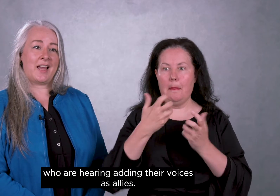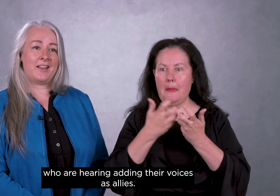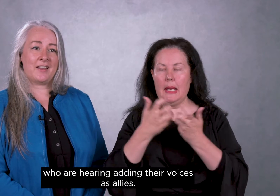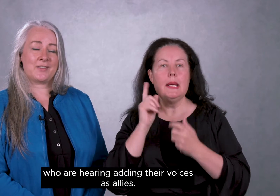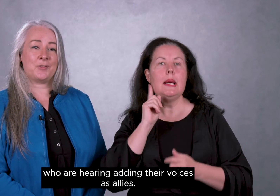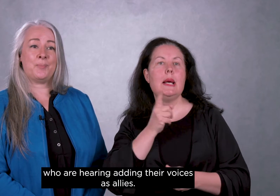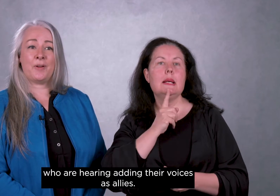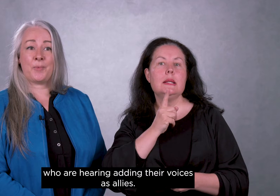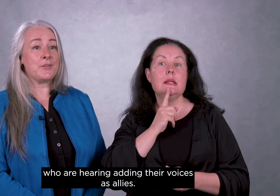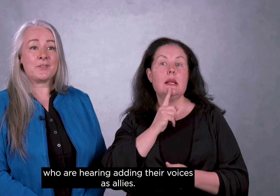allies.